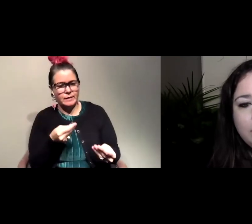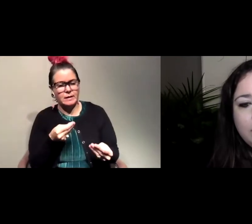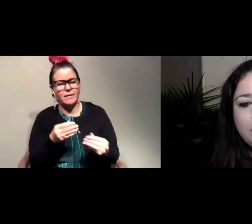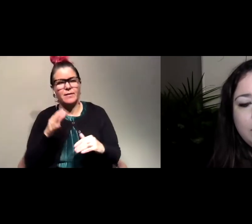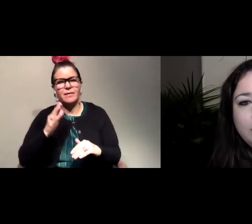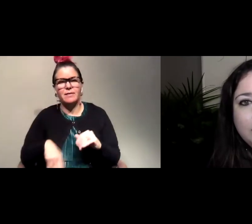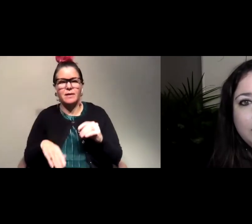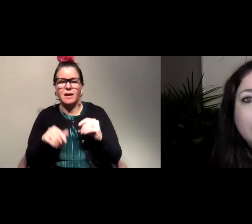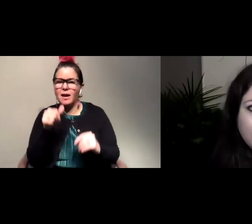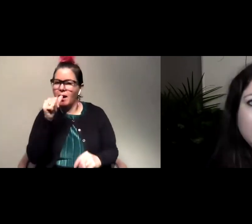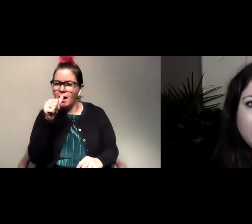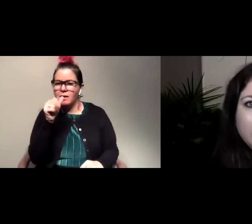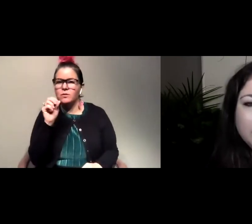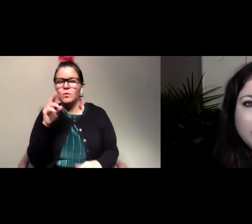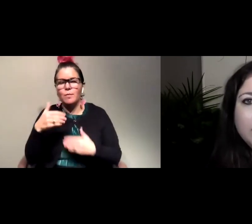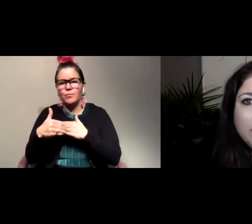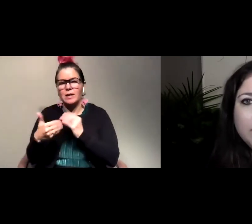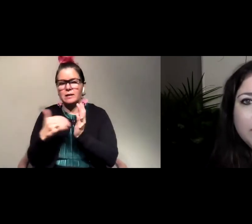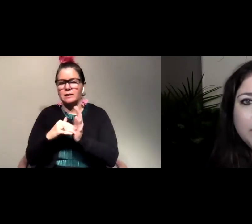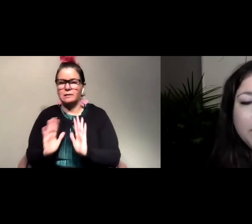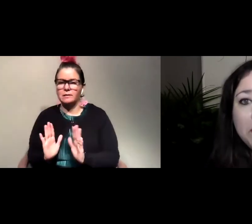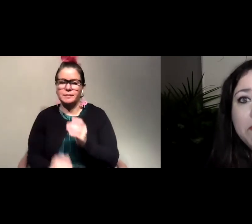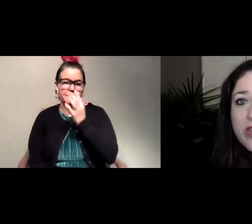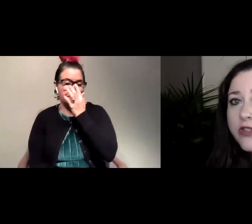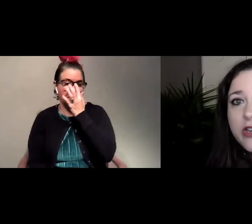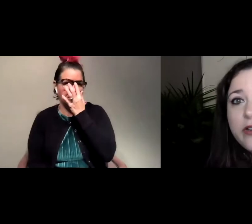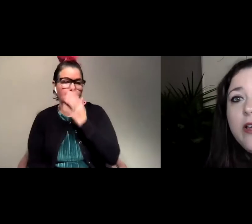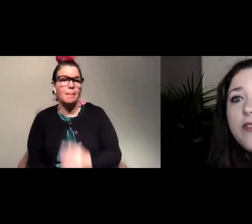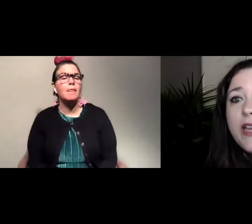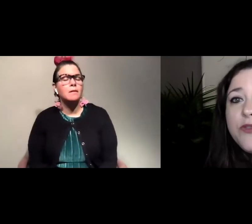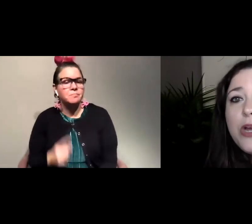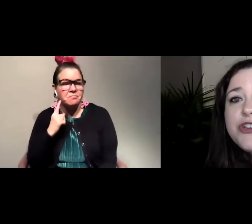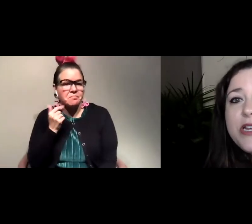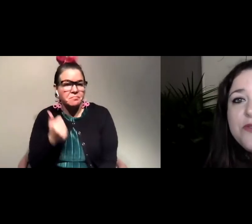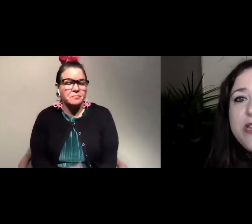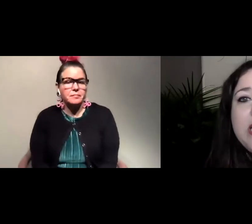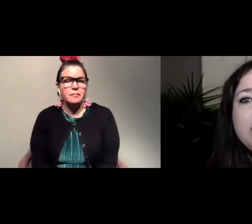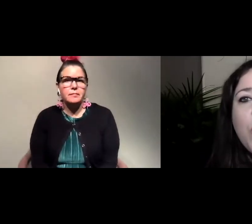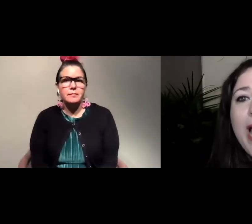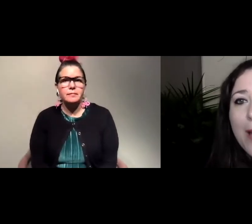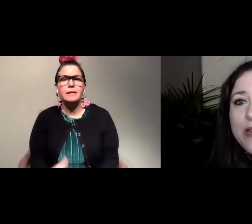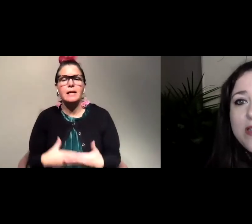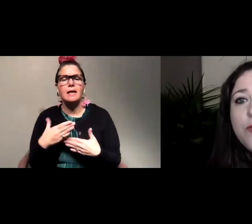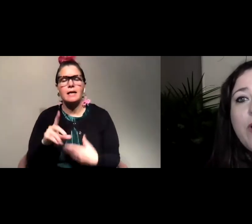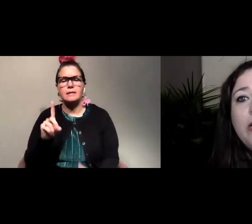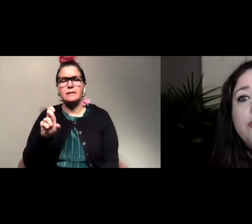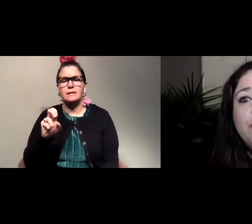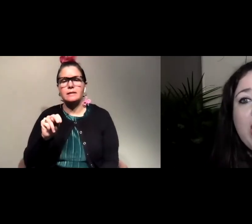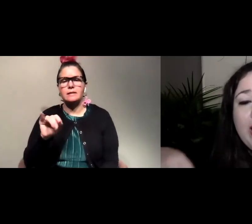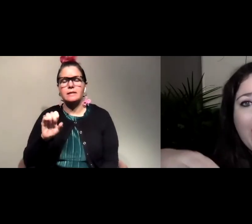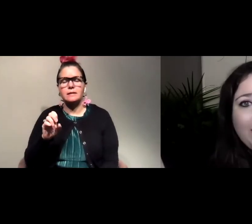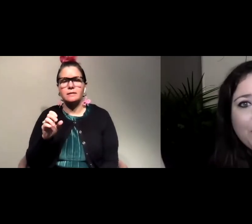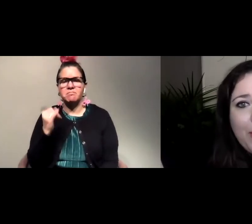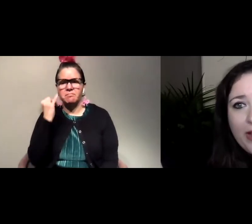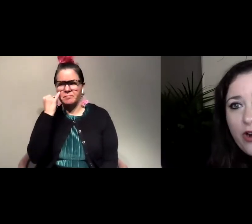nuts or bread again sounds good the next question is from Denise what happens if you find a